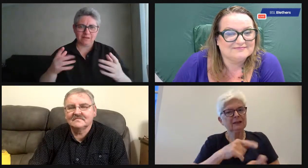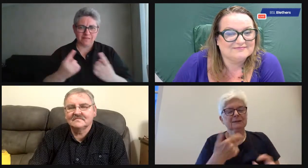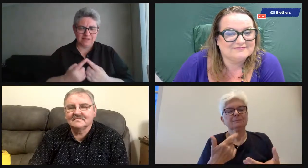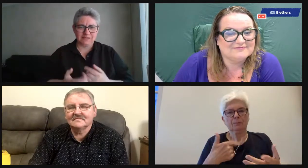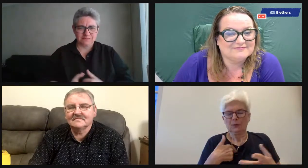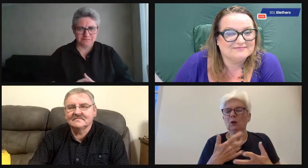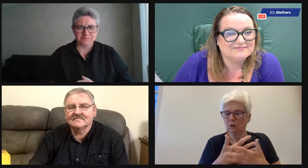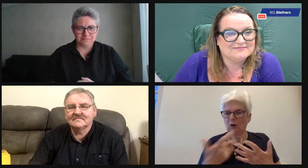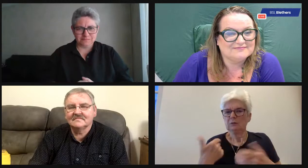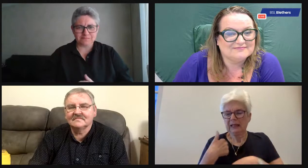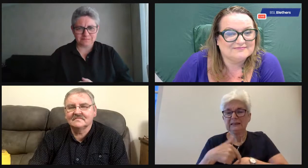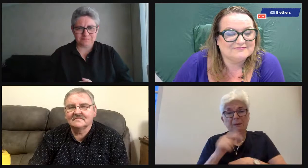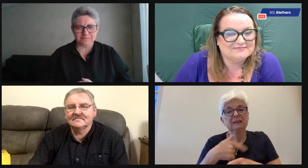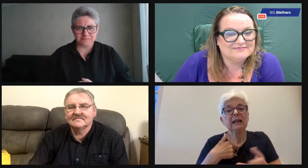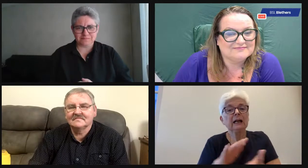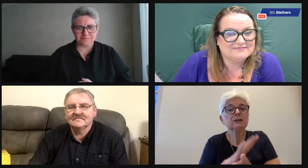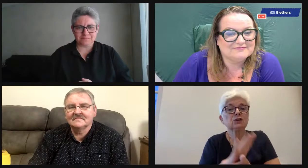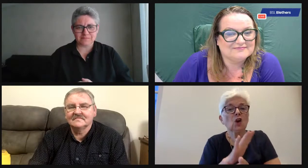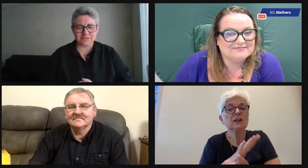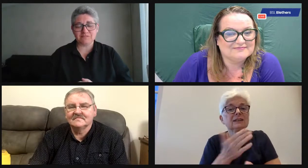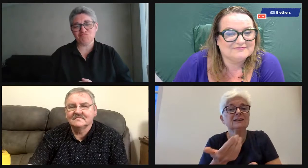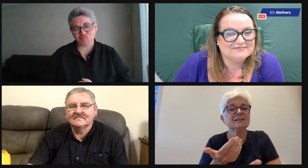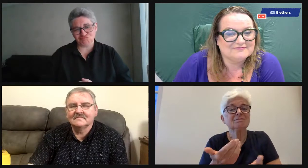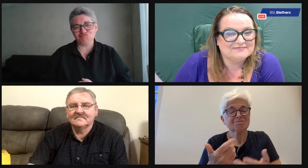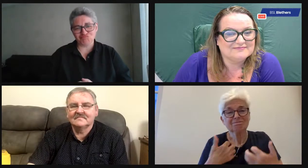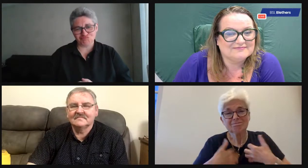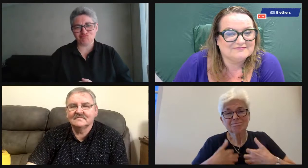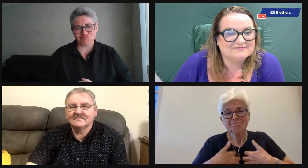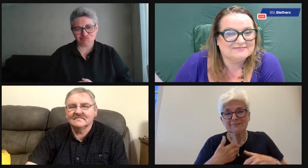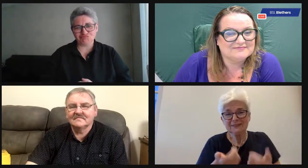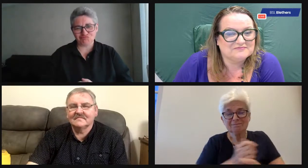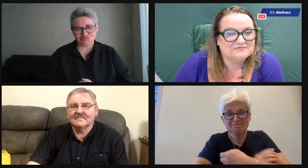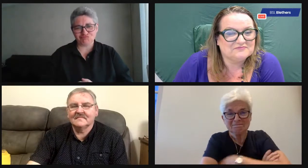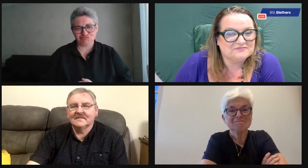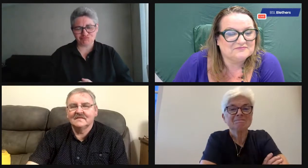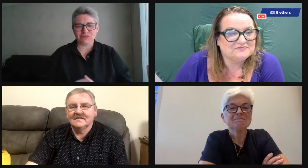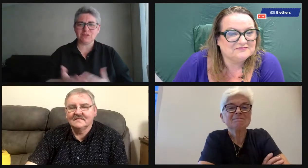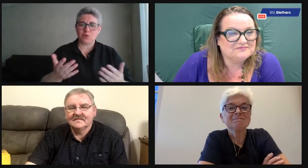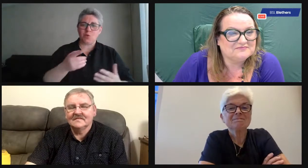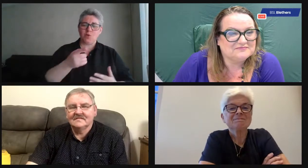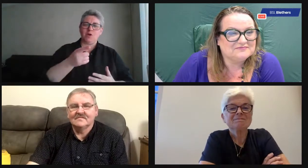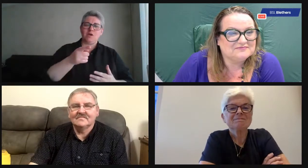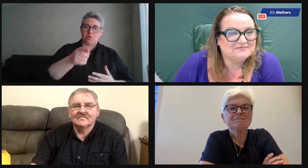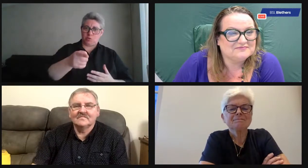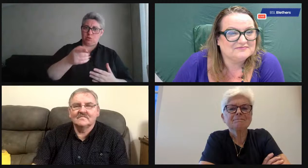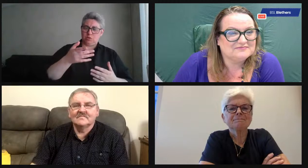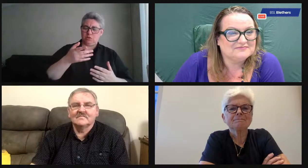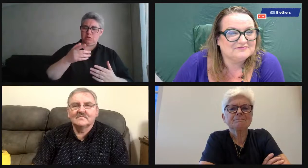fundraising. So, I'm part of the committee. Yeah. So, it does take a lot of my time. I absolutely thoroughly enjoy it though. It keeps me going.